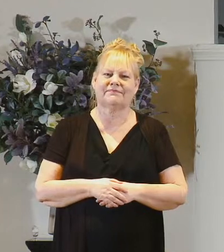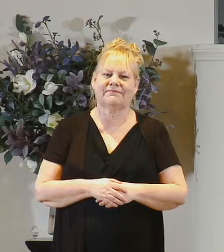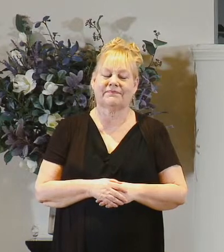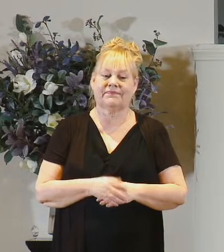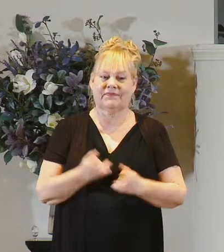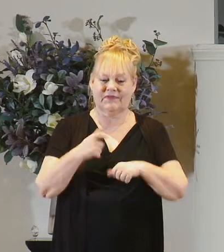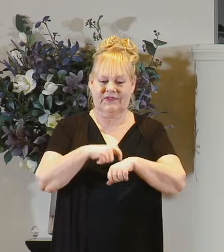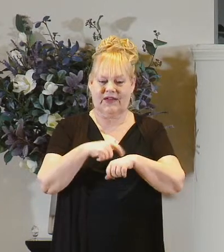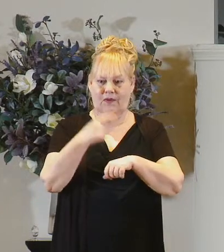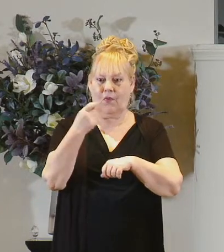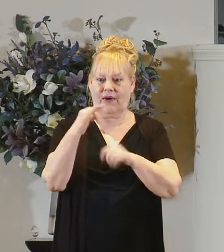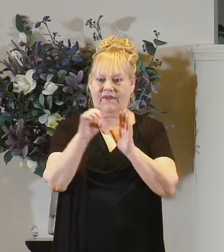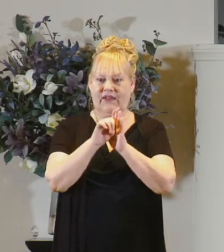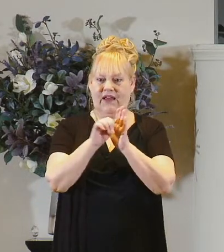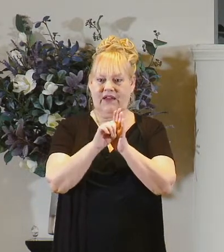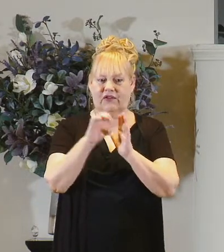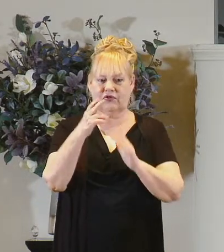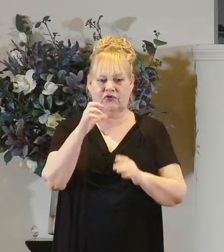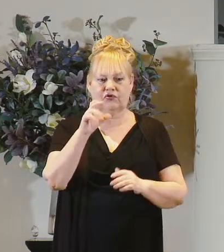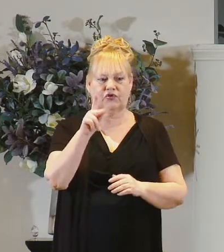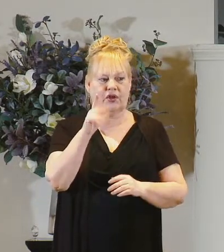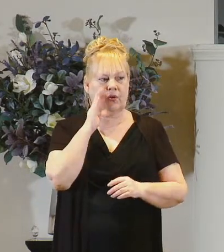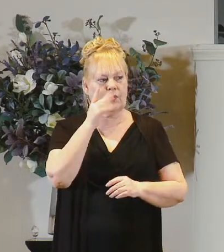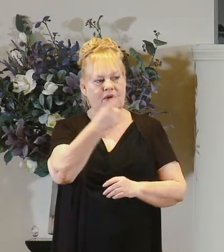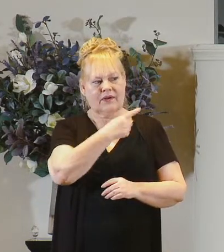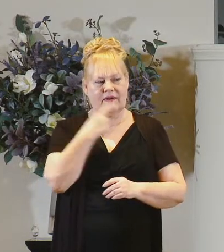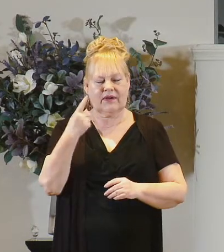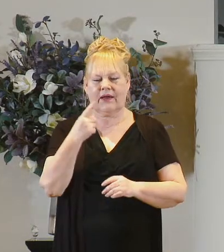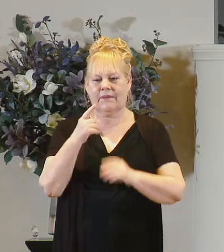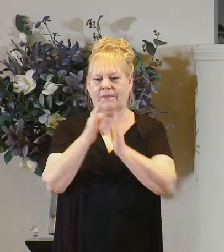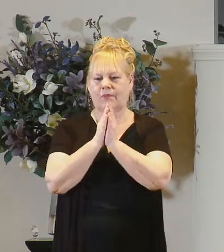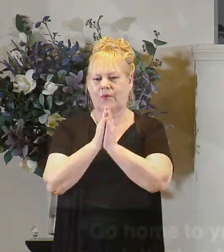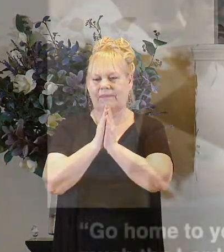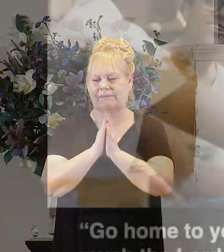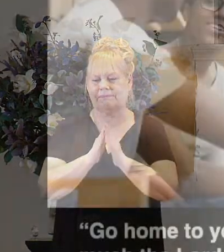at this time one of our shepherds brother chuck meisenheimer is going to come and dismiss us do this so